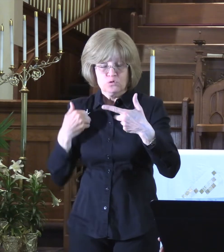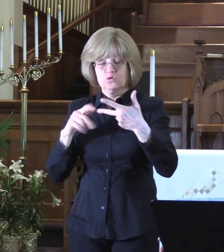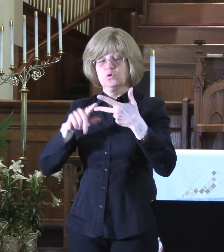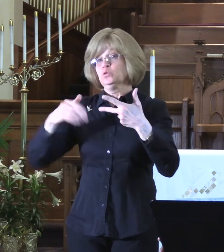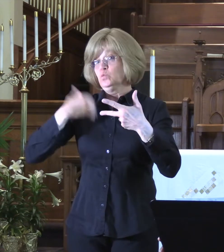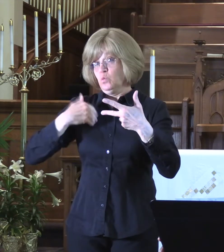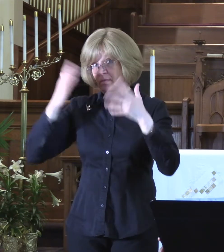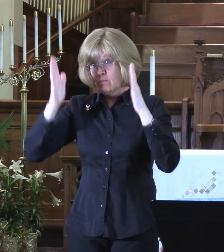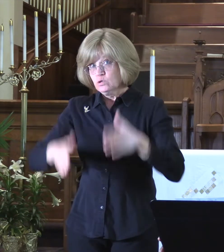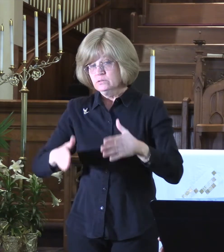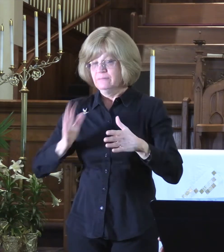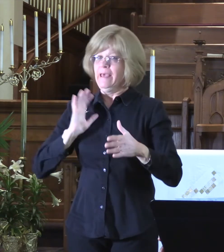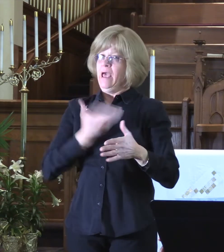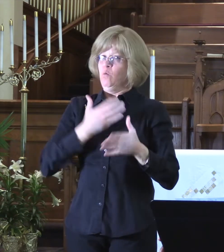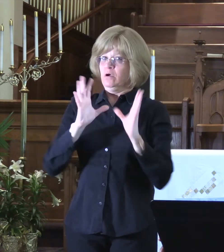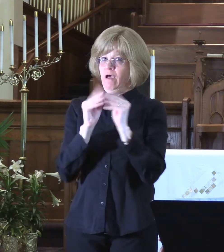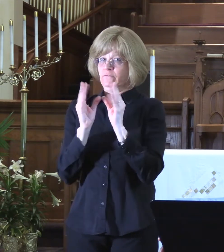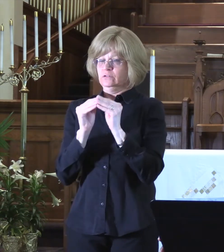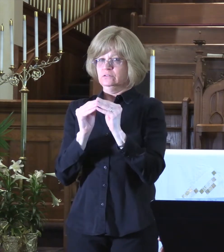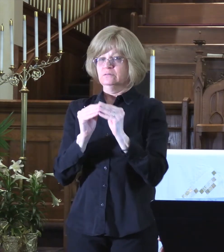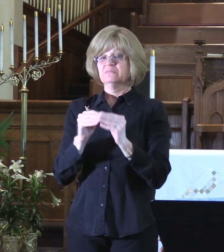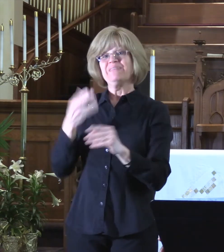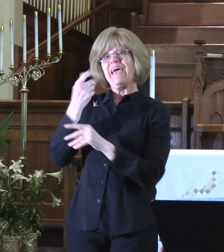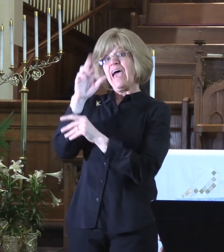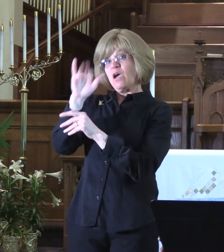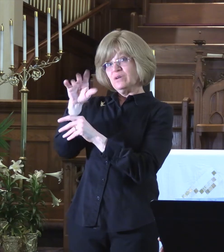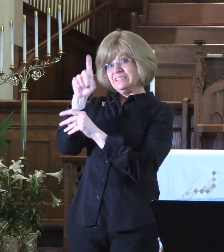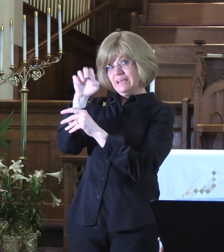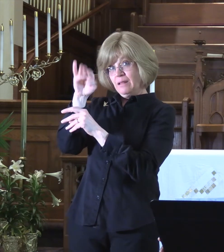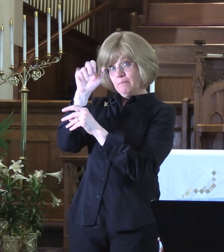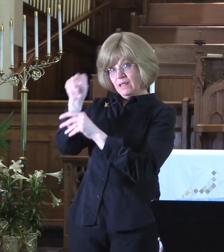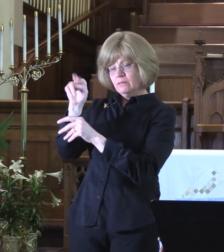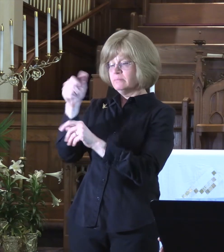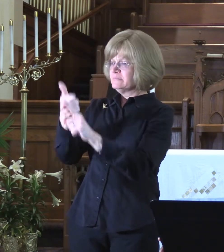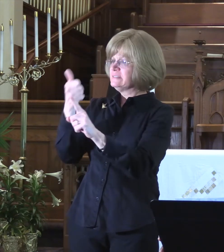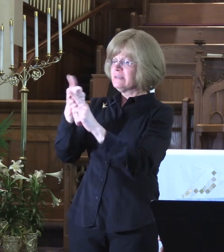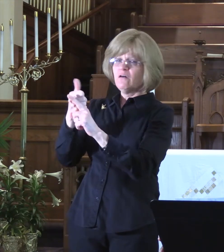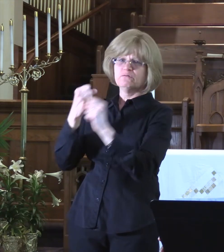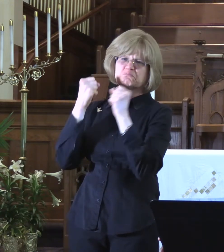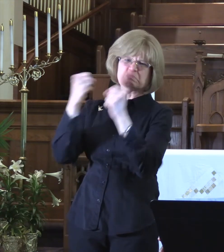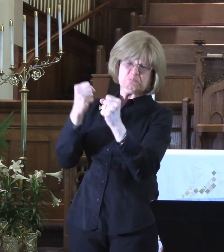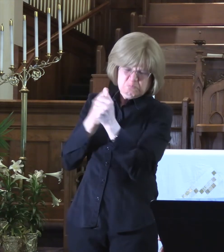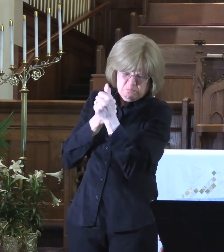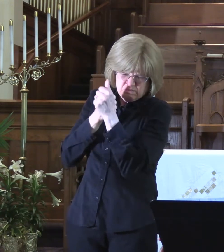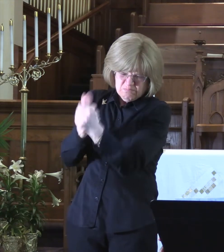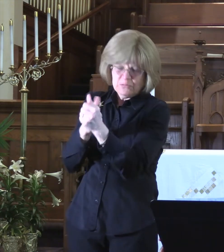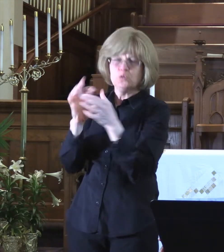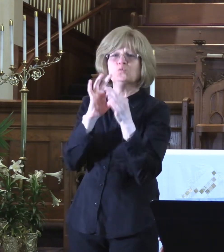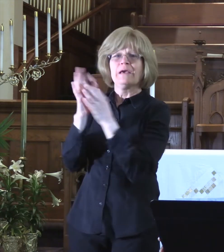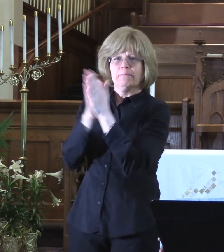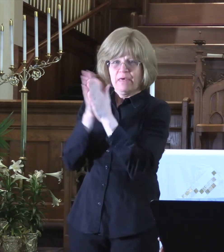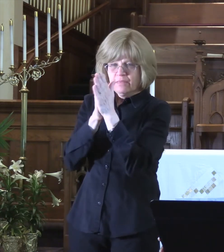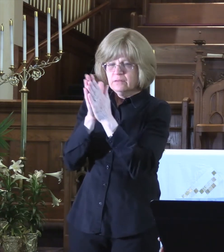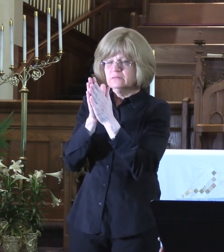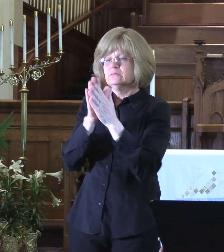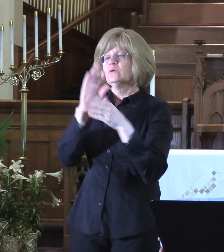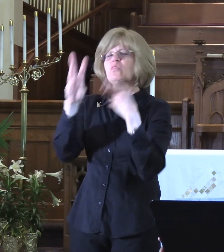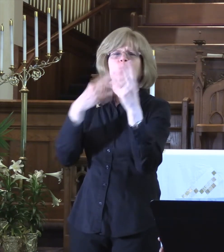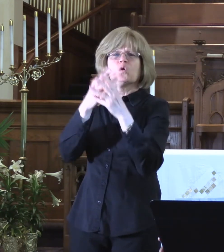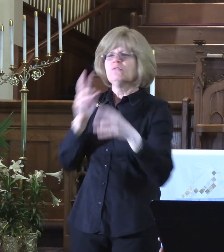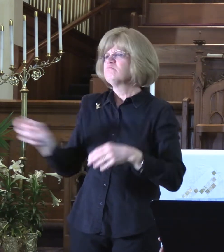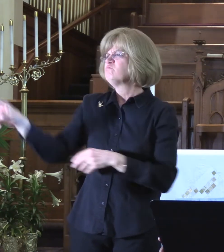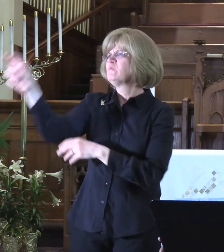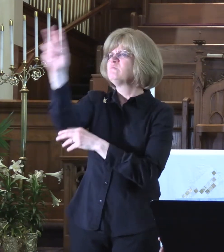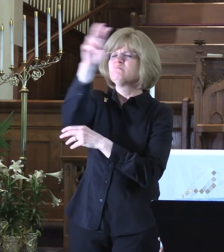was a devout United Methodist evangelist who traveled the nation and the globe engaged